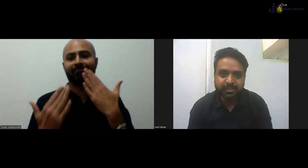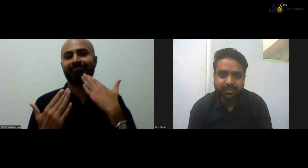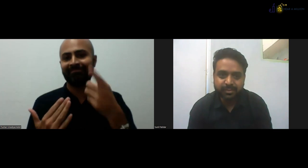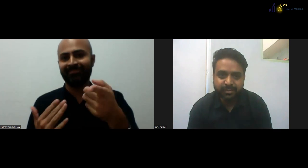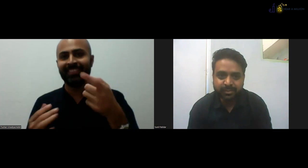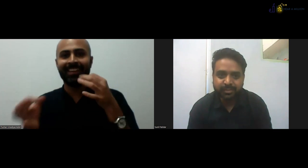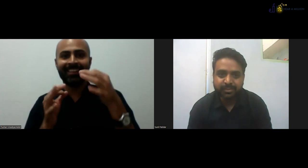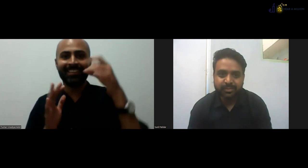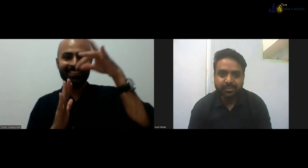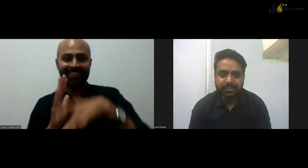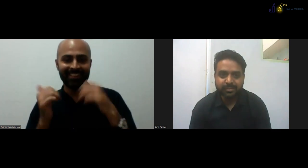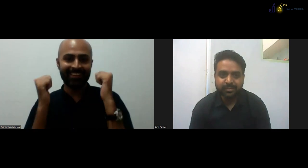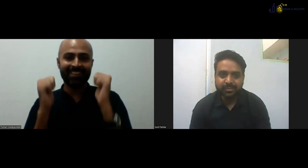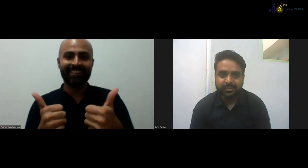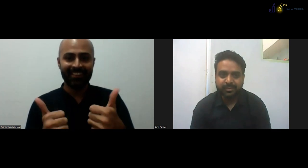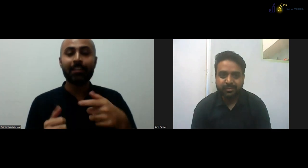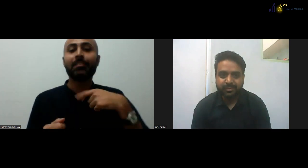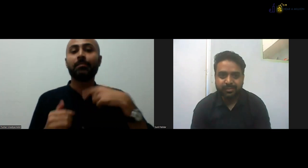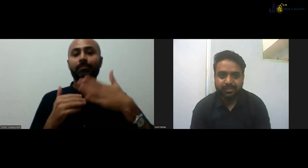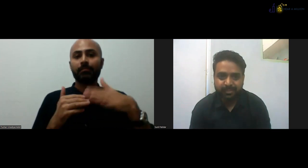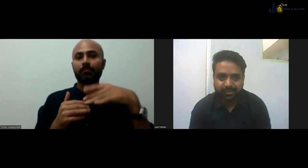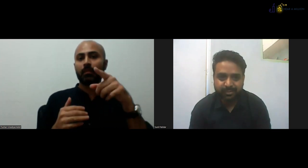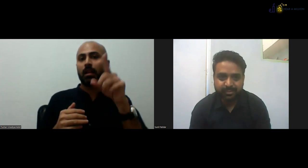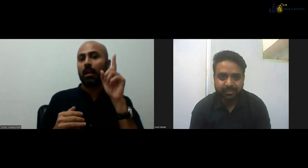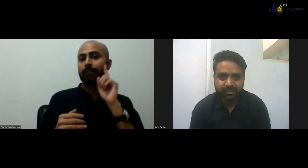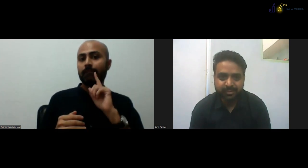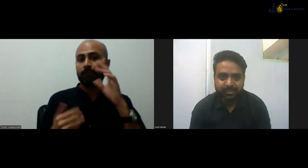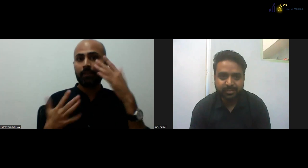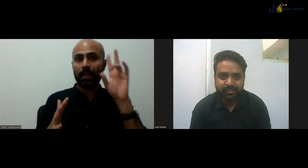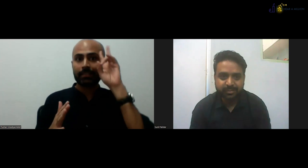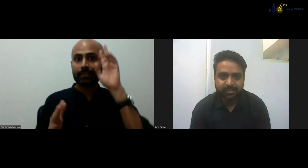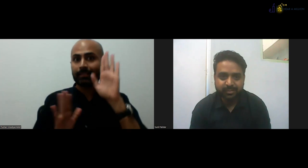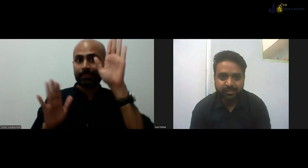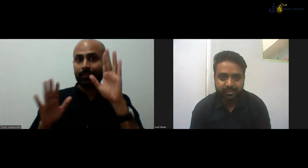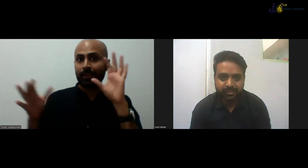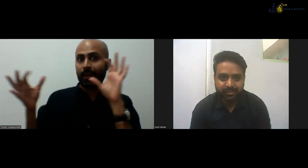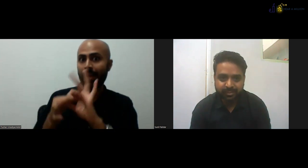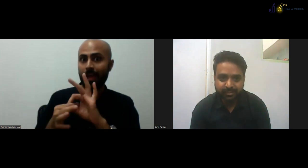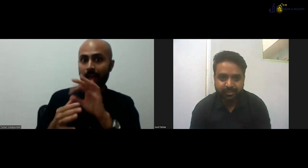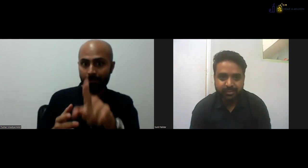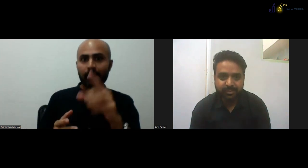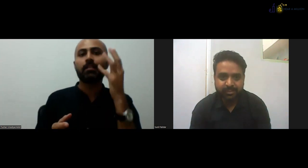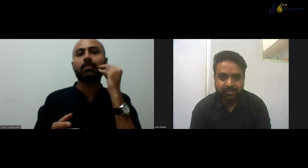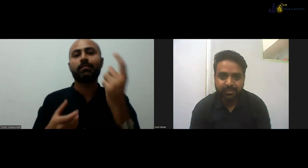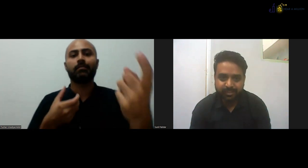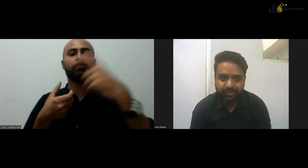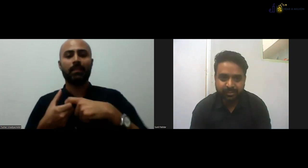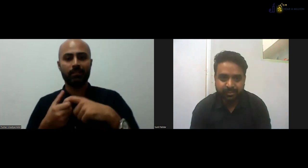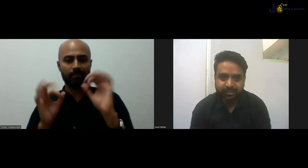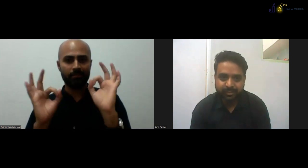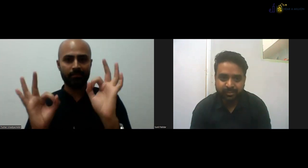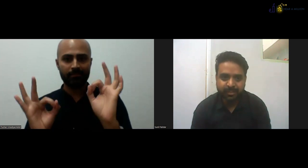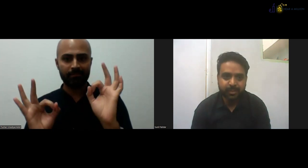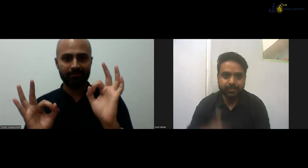it every day, the drive is smooth. Right. Thank you so much for sharing it in detail. So if people would have any